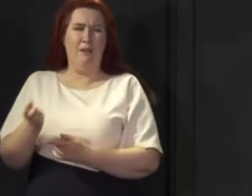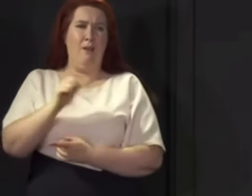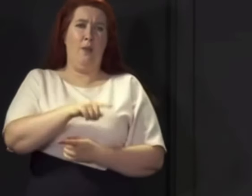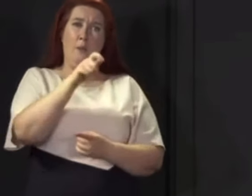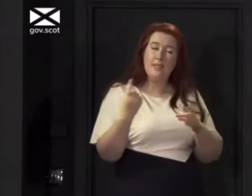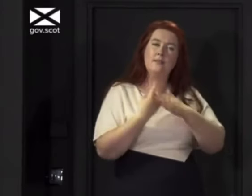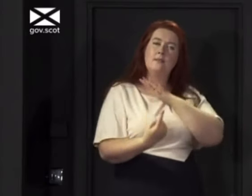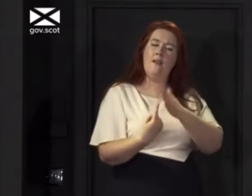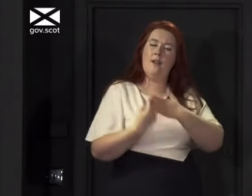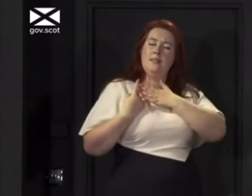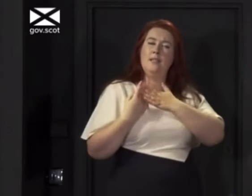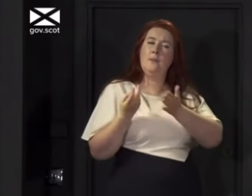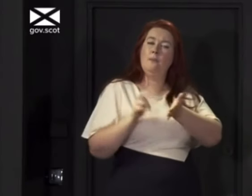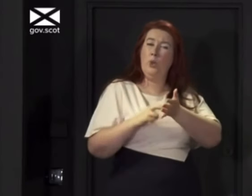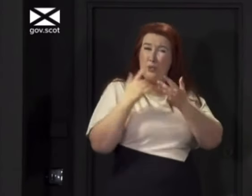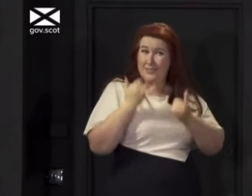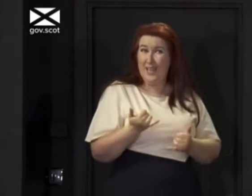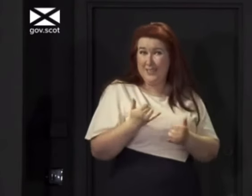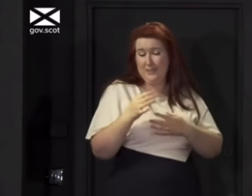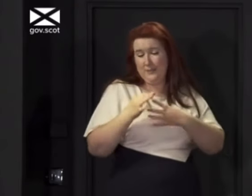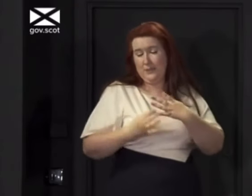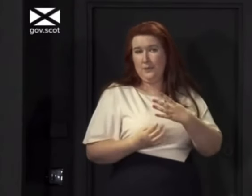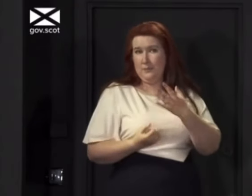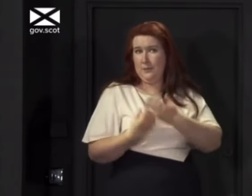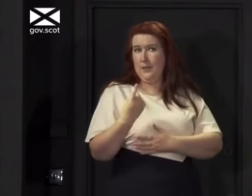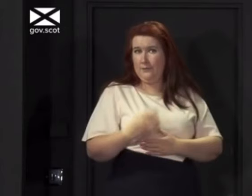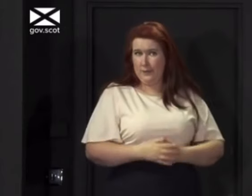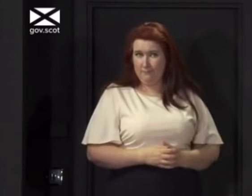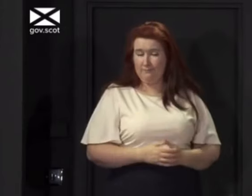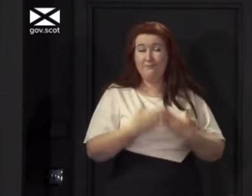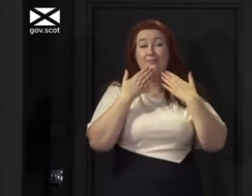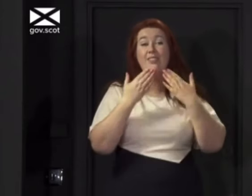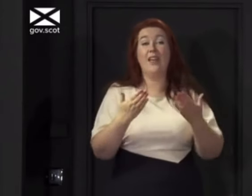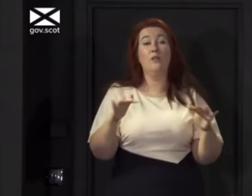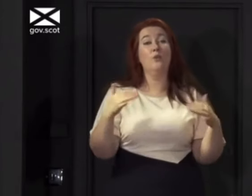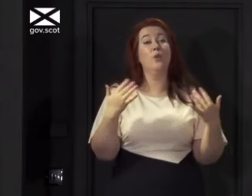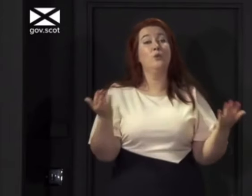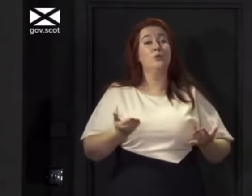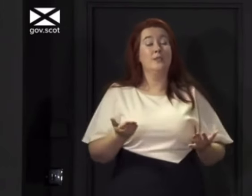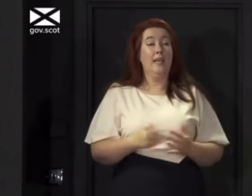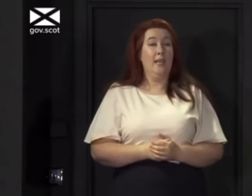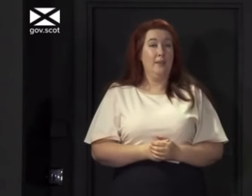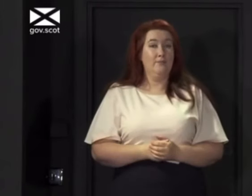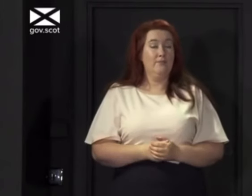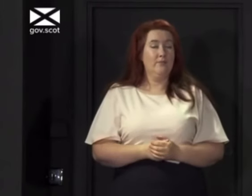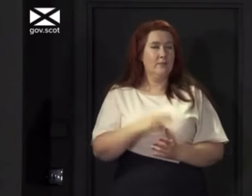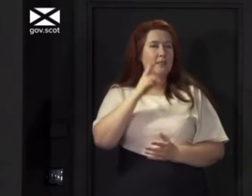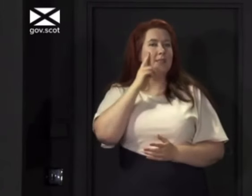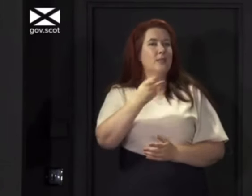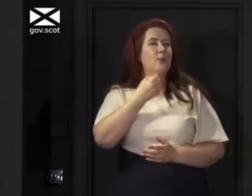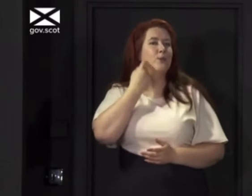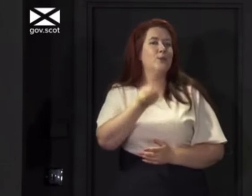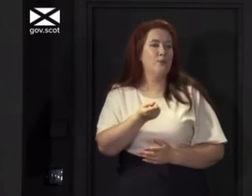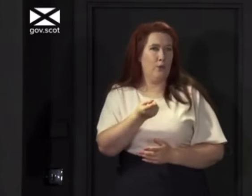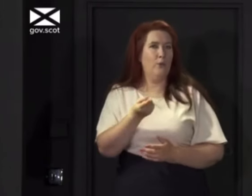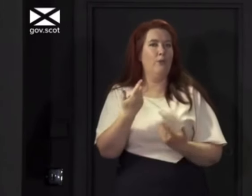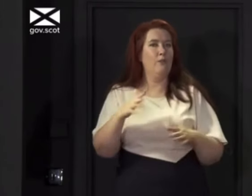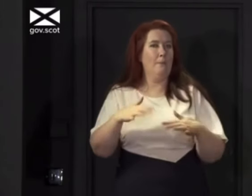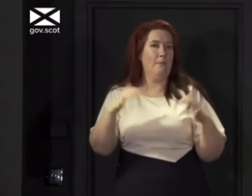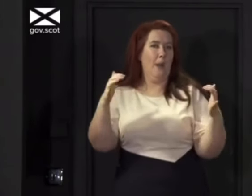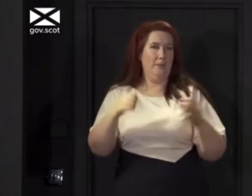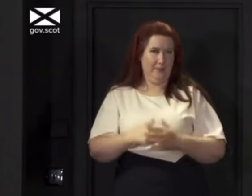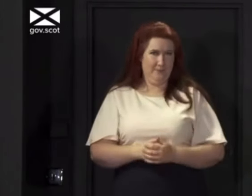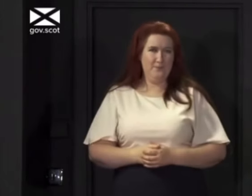I'm out of here. So, make sure you keep everybody safe, wash your hands, wear a mask, two metres apart,